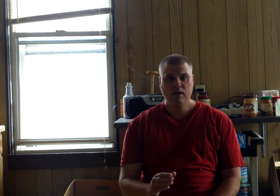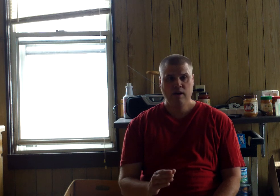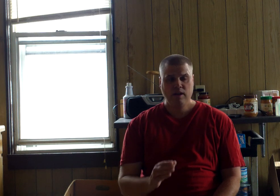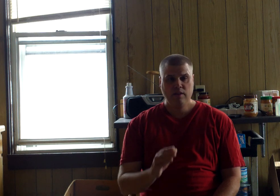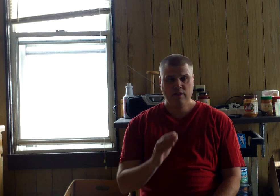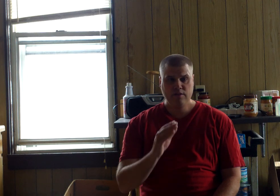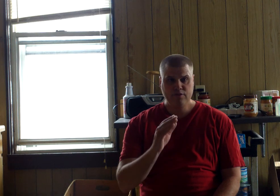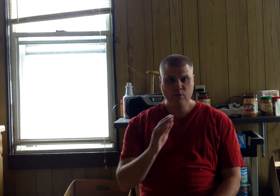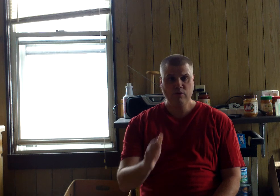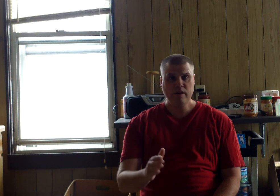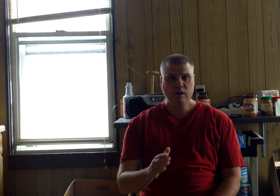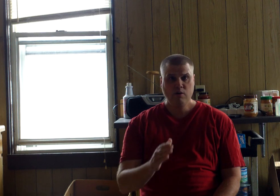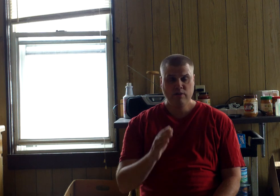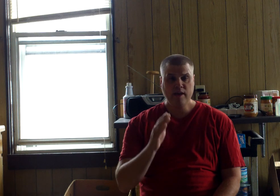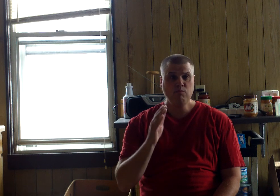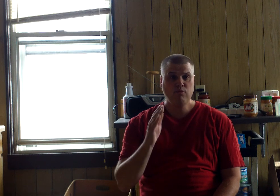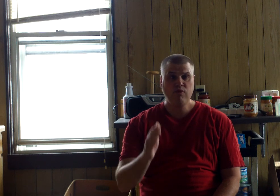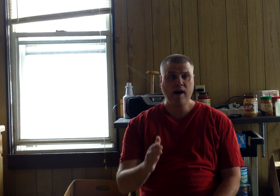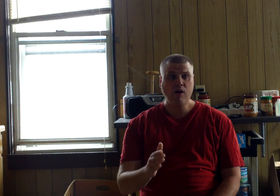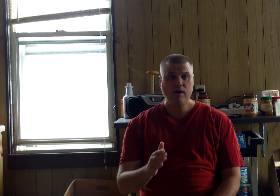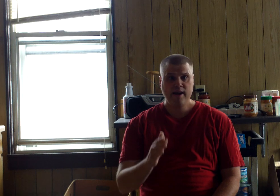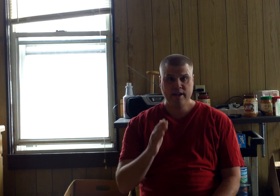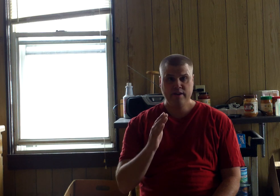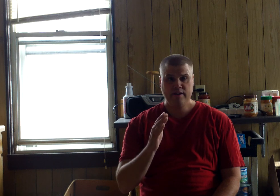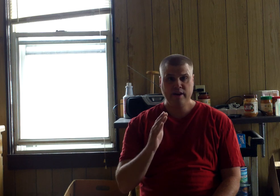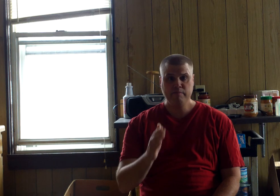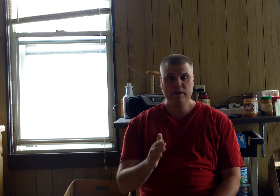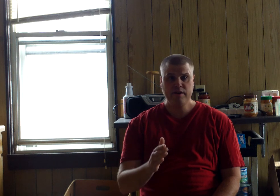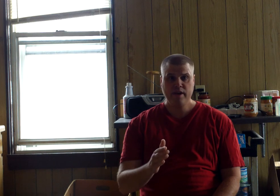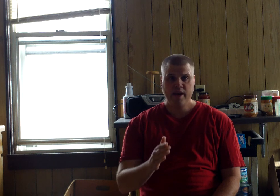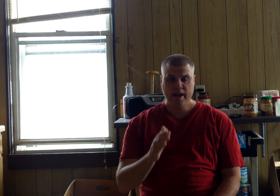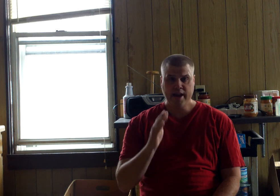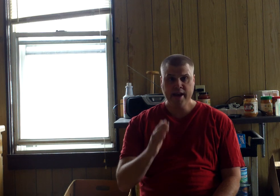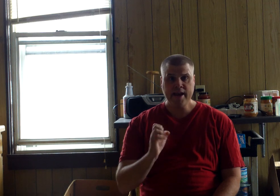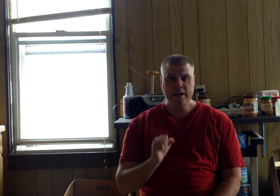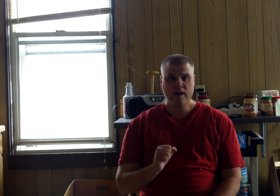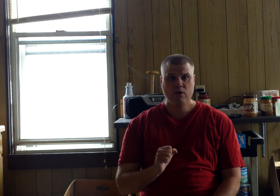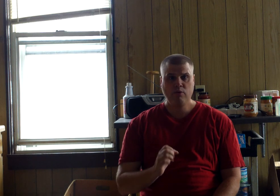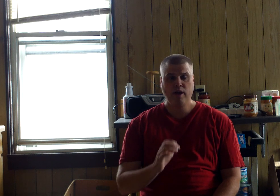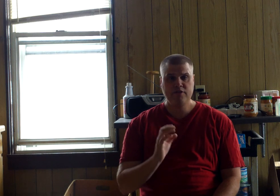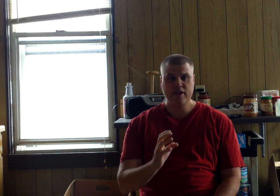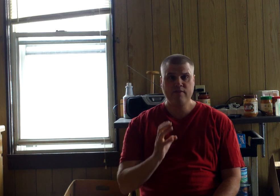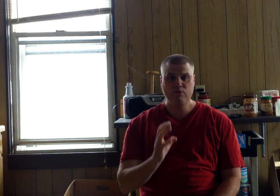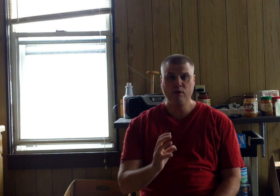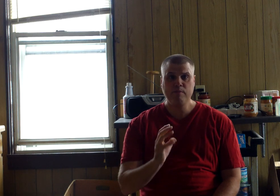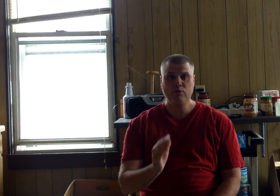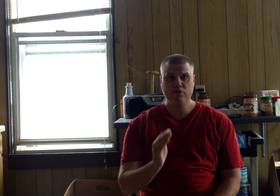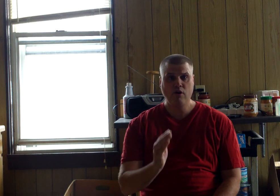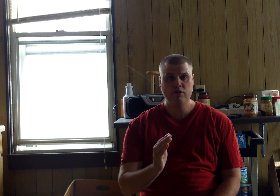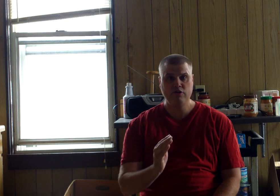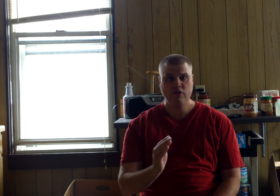the jury, then we will file an indictment, and a set of criminal charges